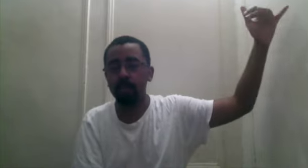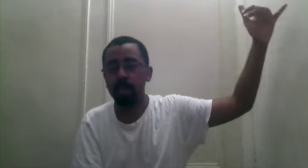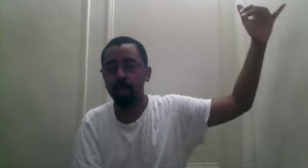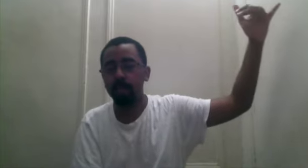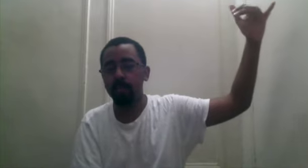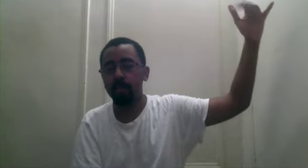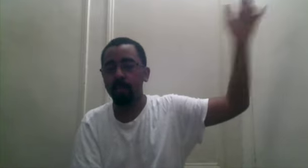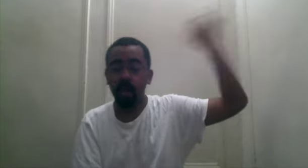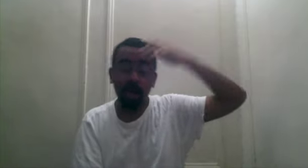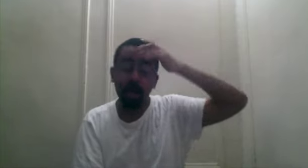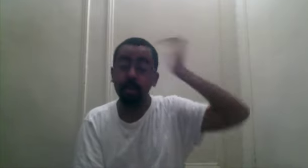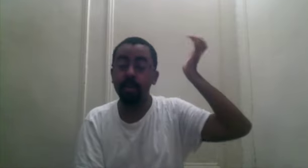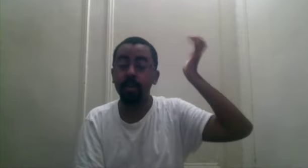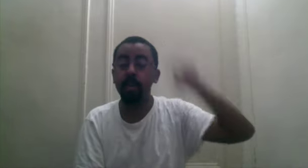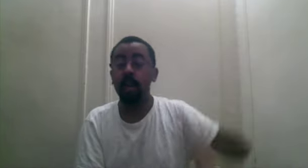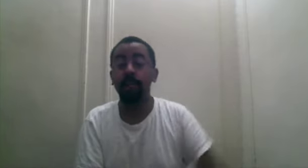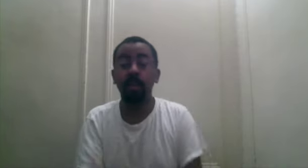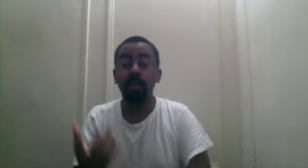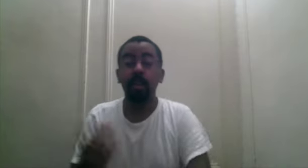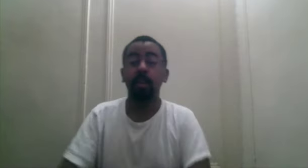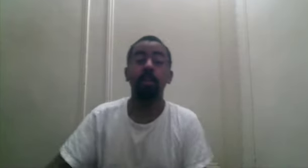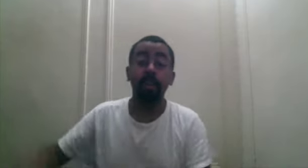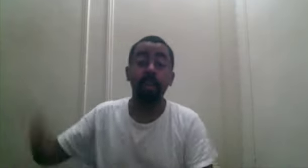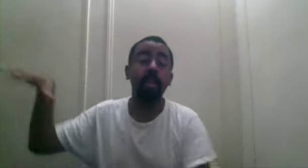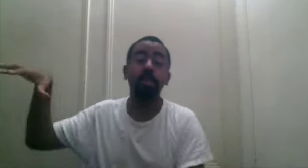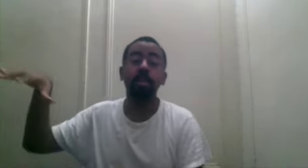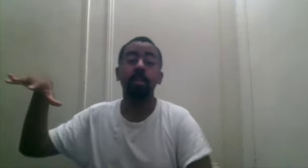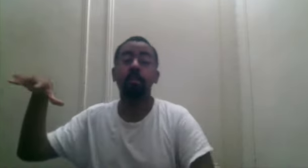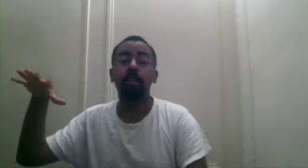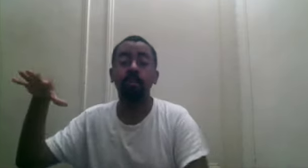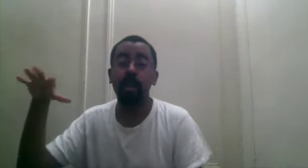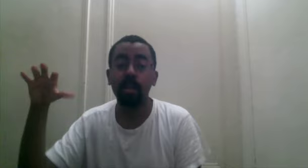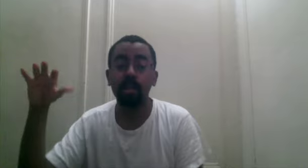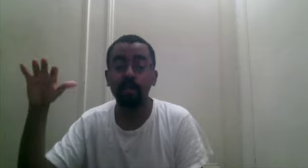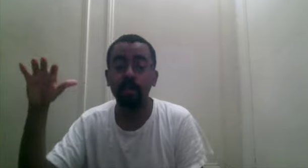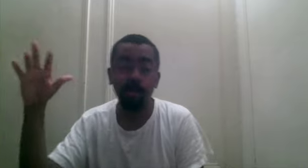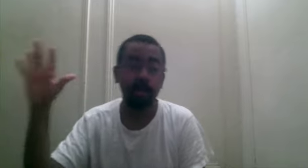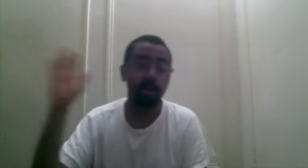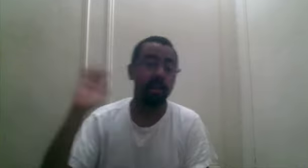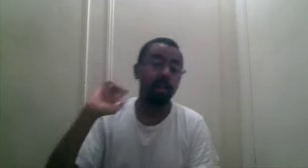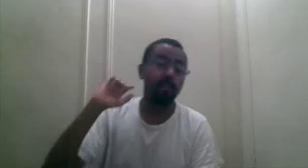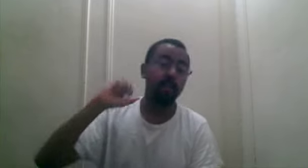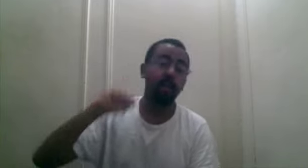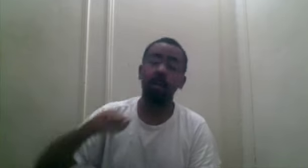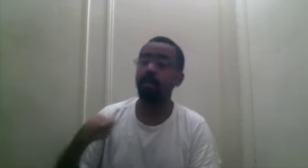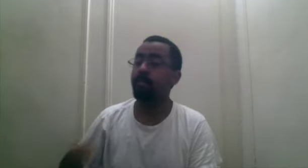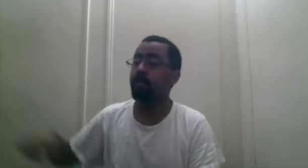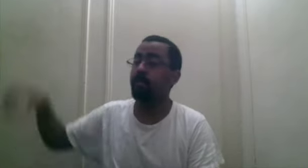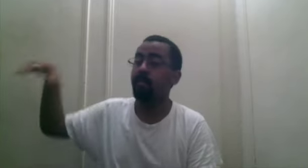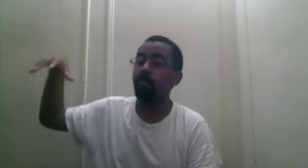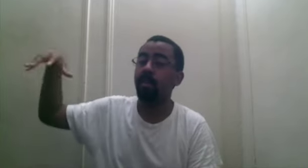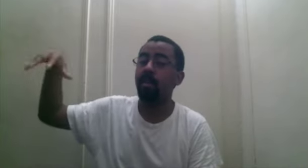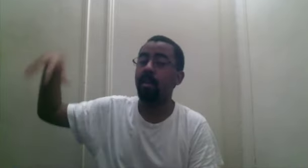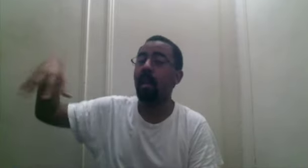Magilla fuckboy. I don't know. I forget. Yo, Kidd is the only one who I even remember and fucking Kaido.